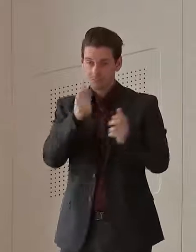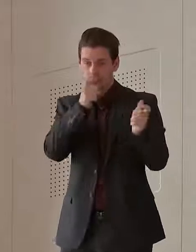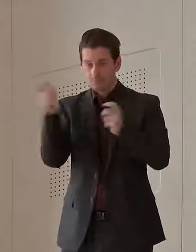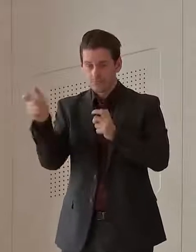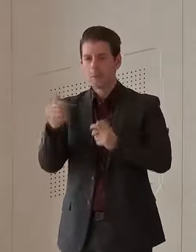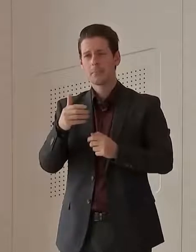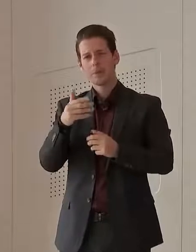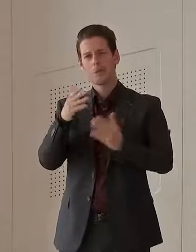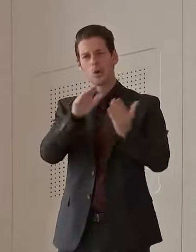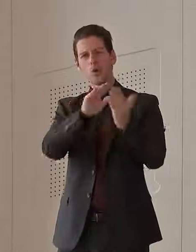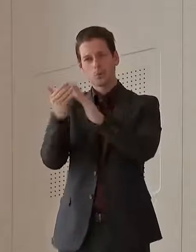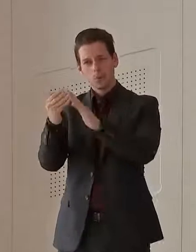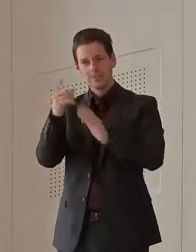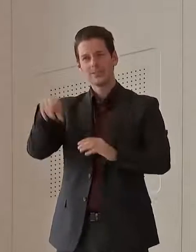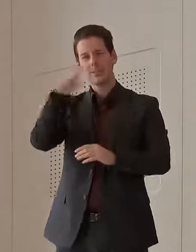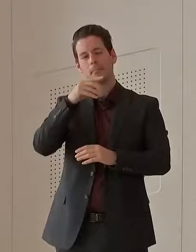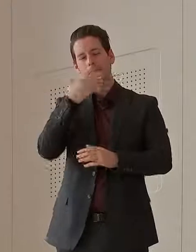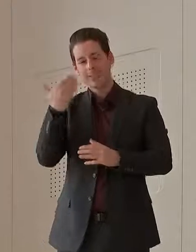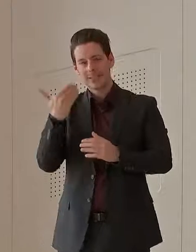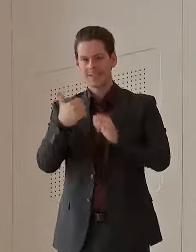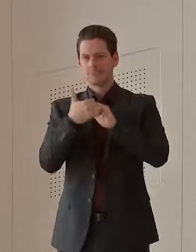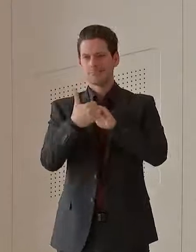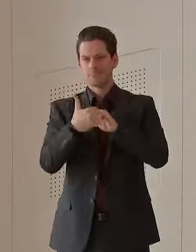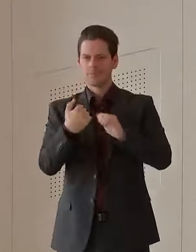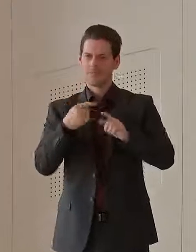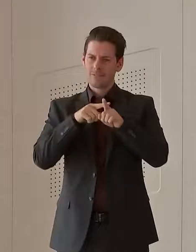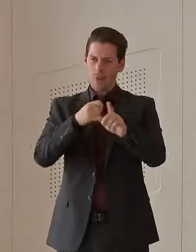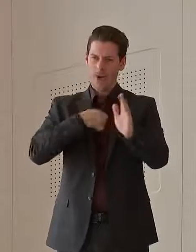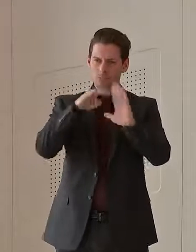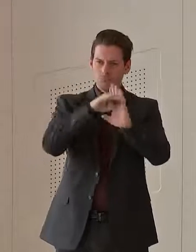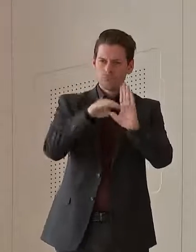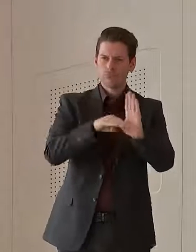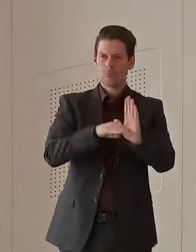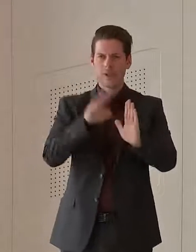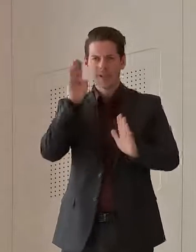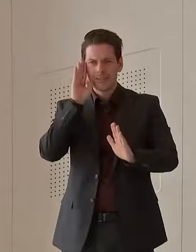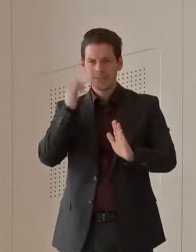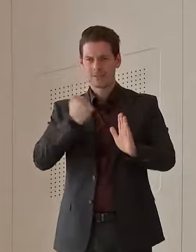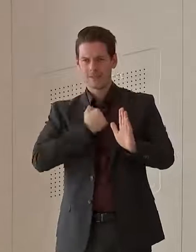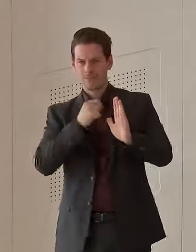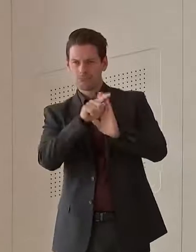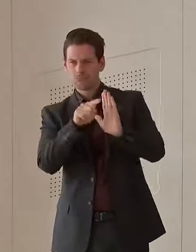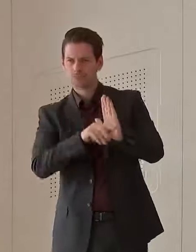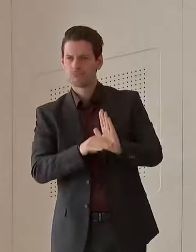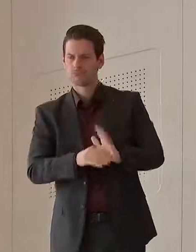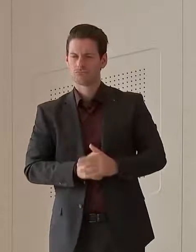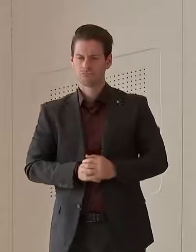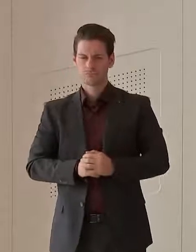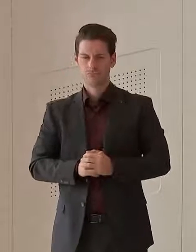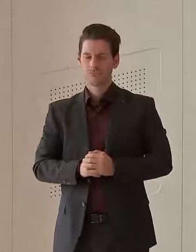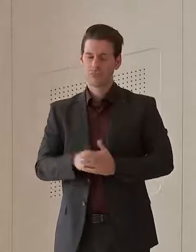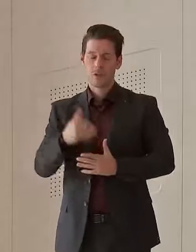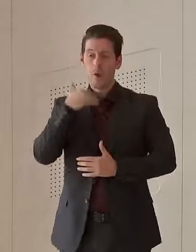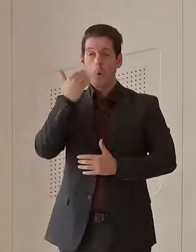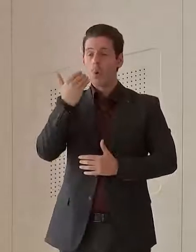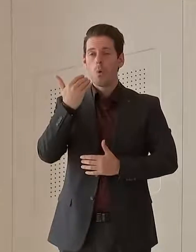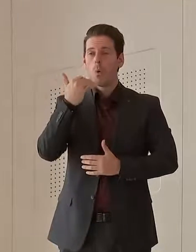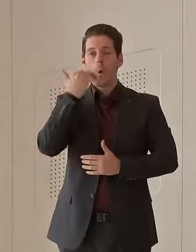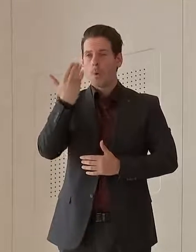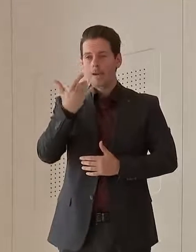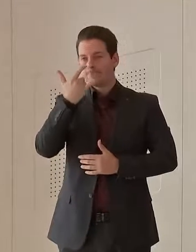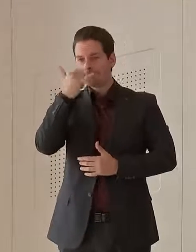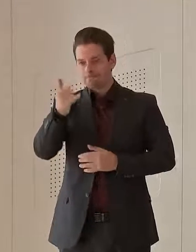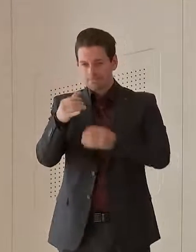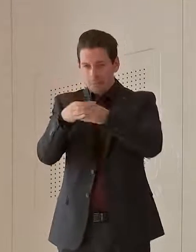compliant. And that has been absolutely amazing to date. that. But unfortunately, we always have this minority